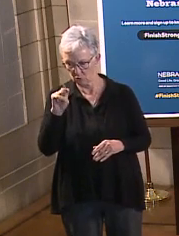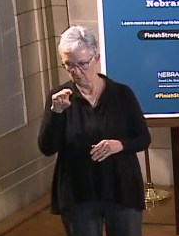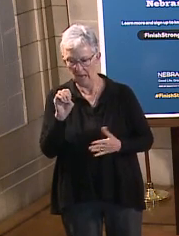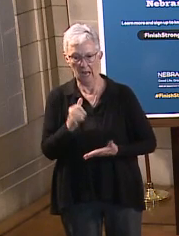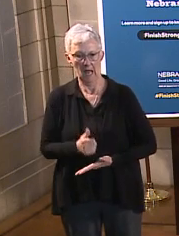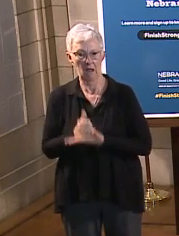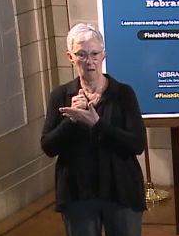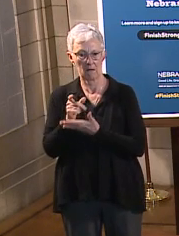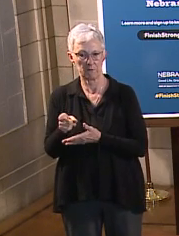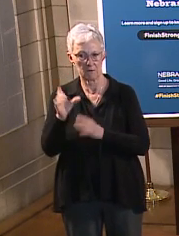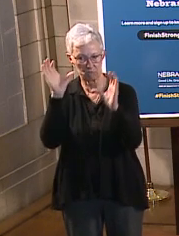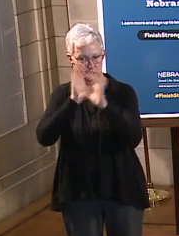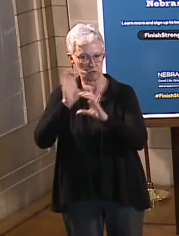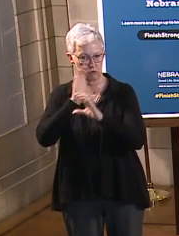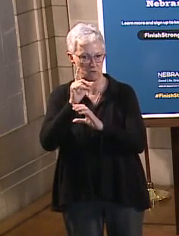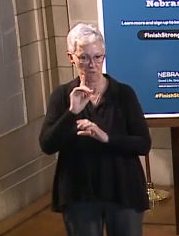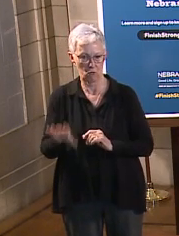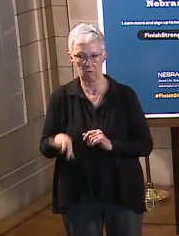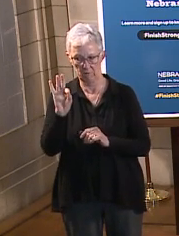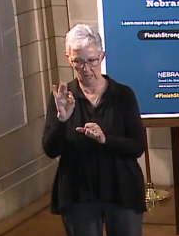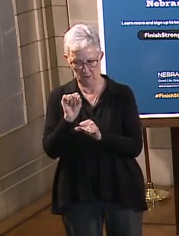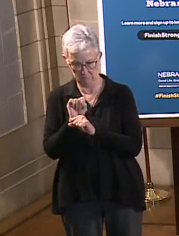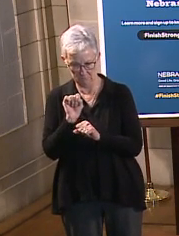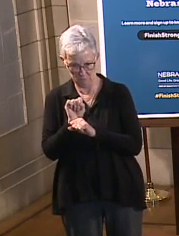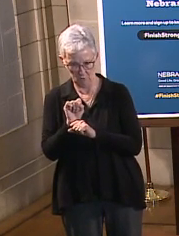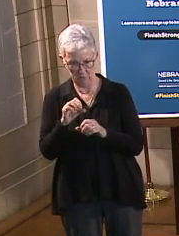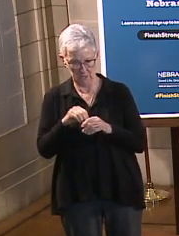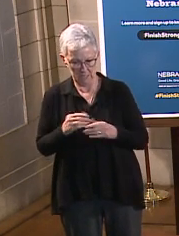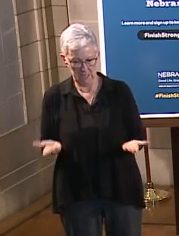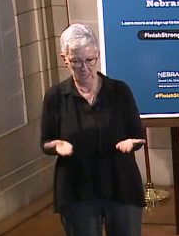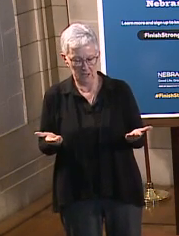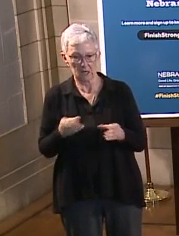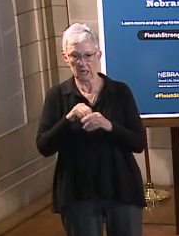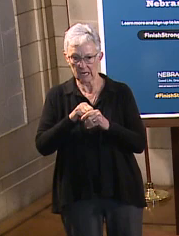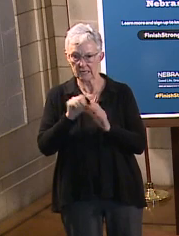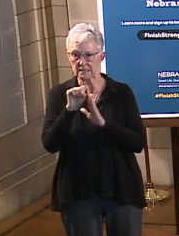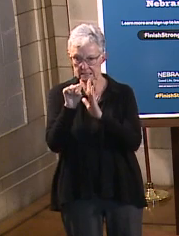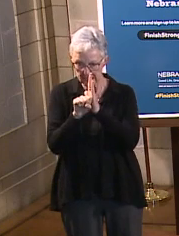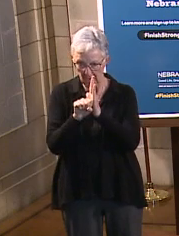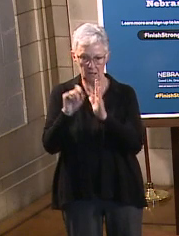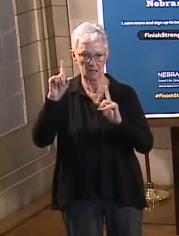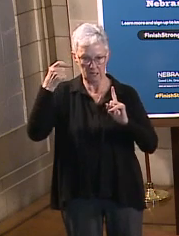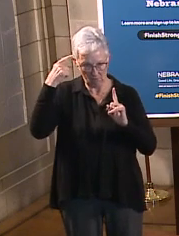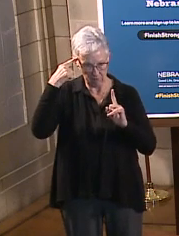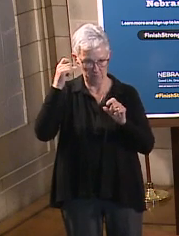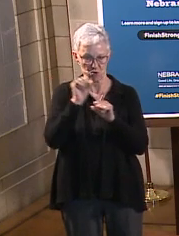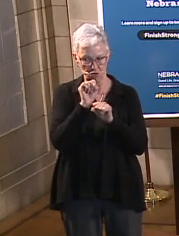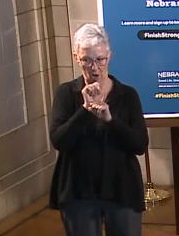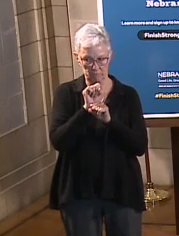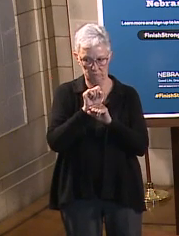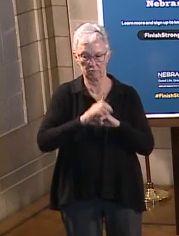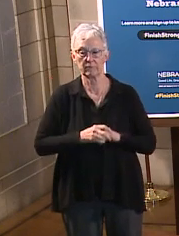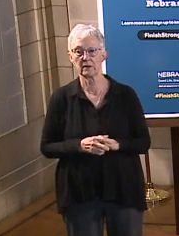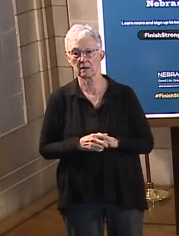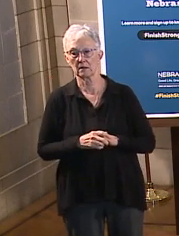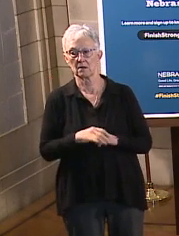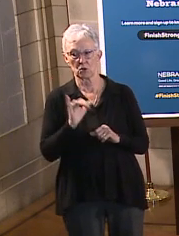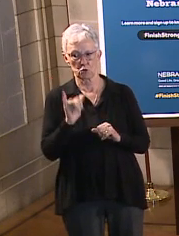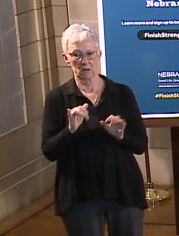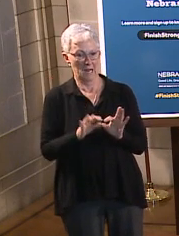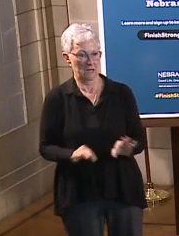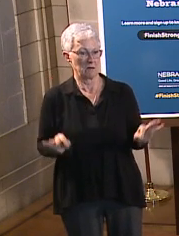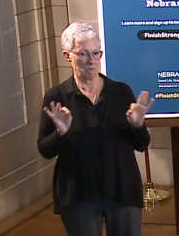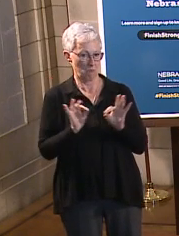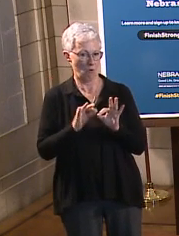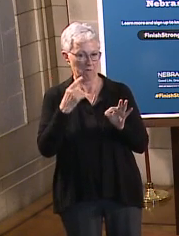services to help them find an employment opportunity in state government. Um, this is an important step again to enabling, uh,